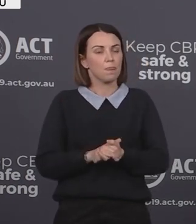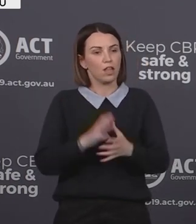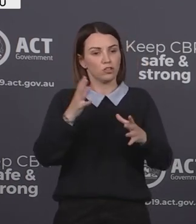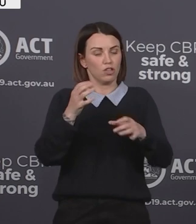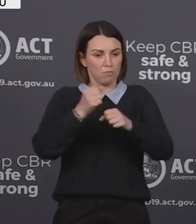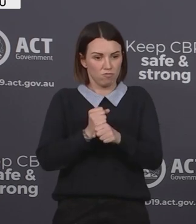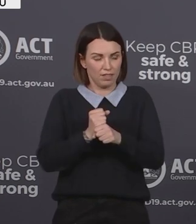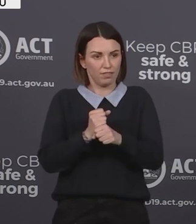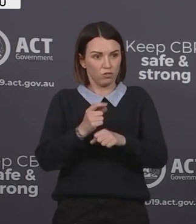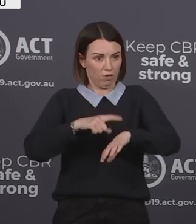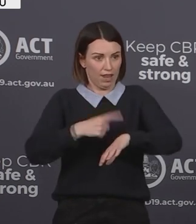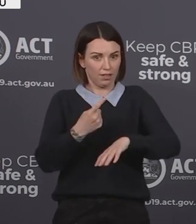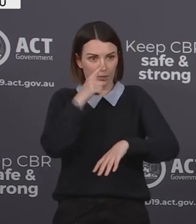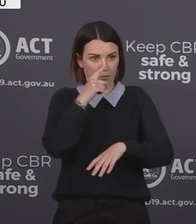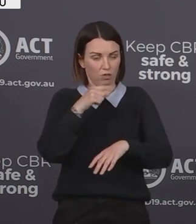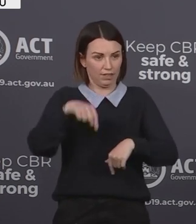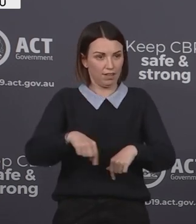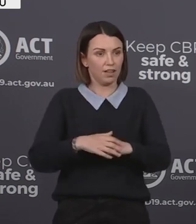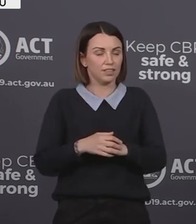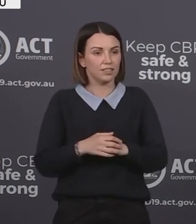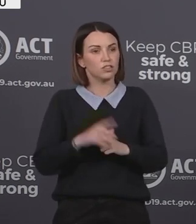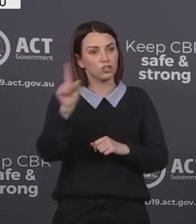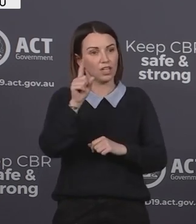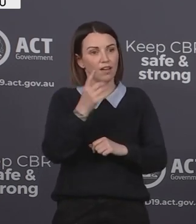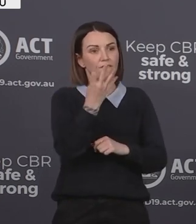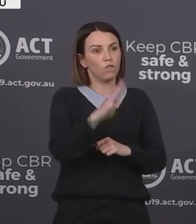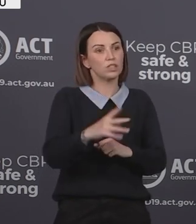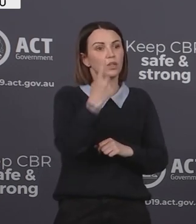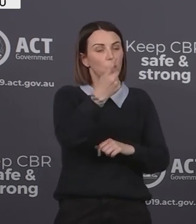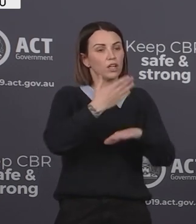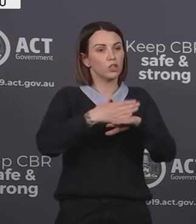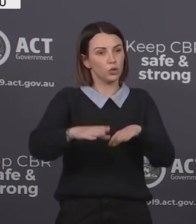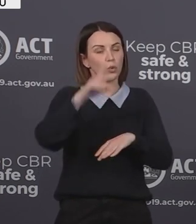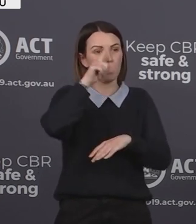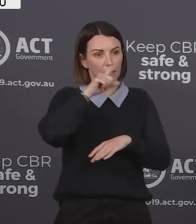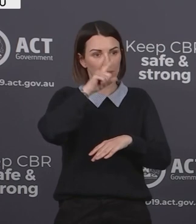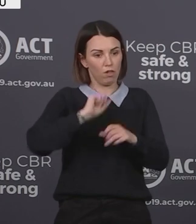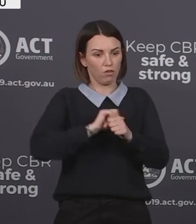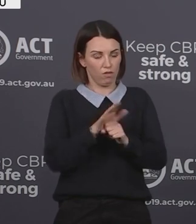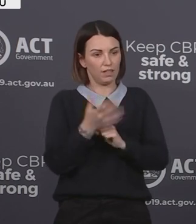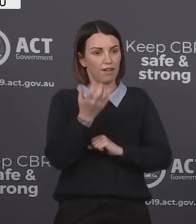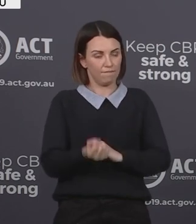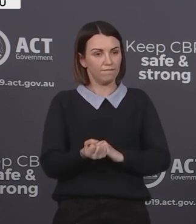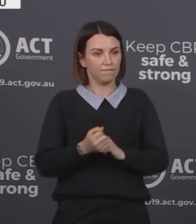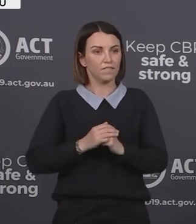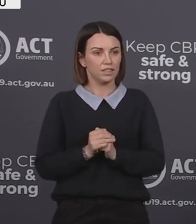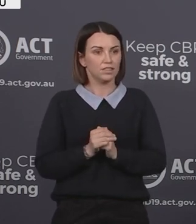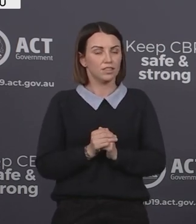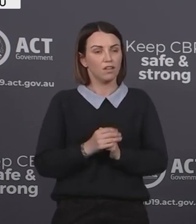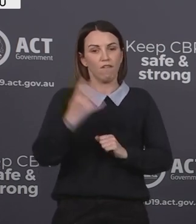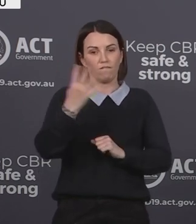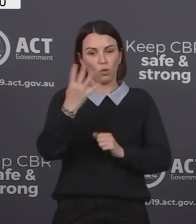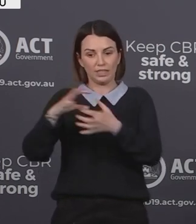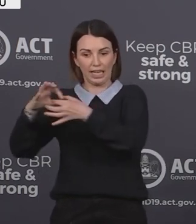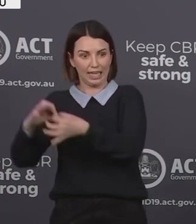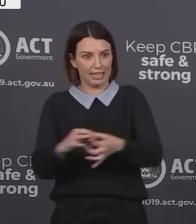those who joined late today, we have recorded 41 new COVID-19 cases. 14 can